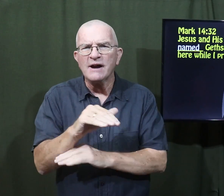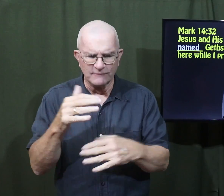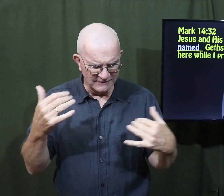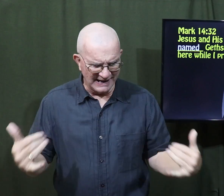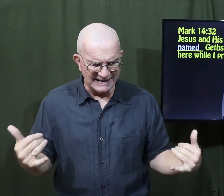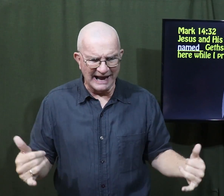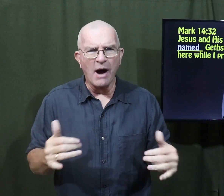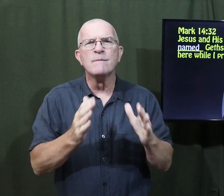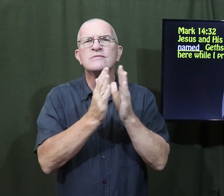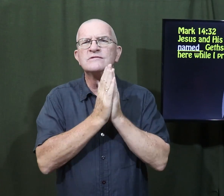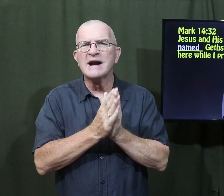right now, pray with me.